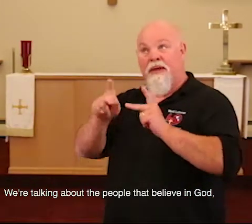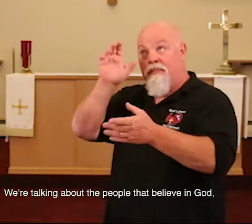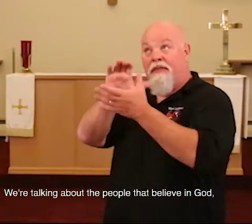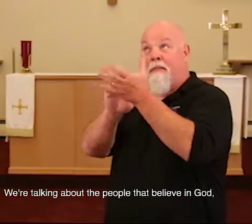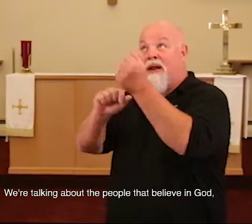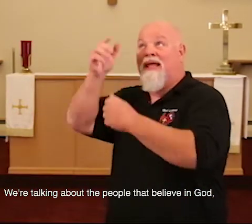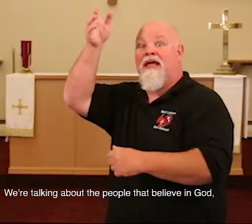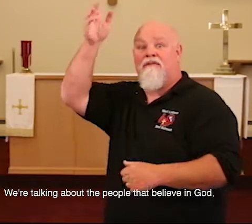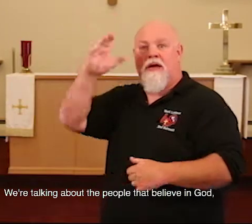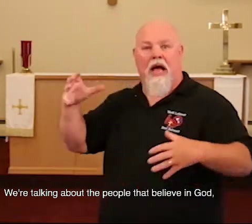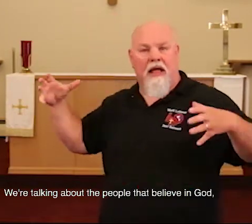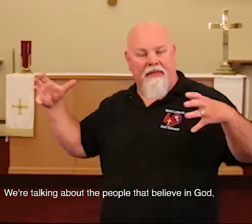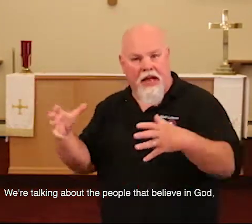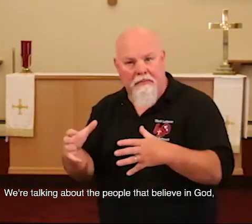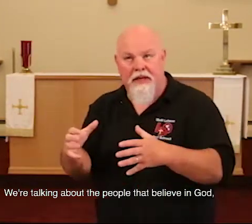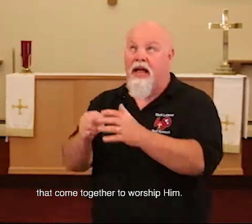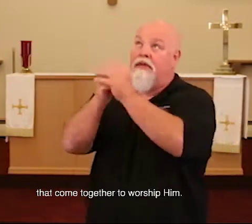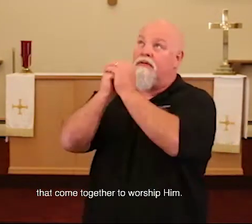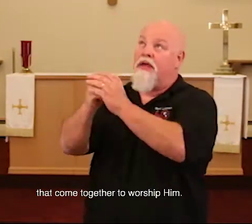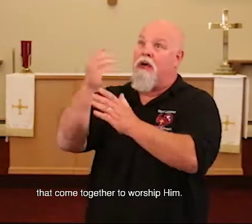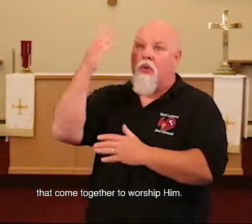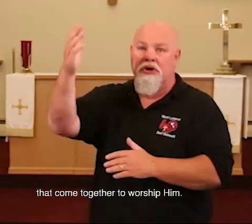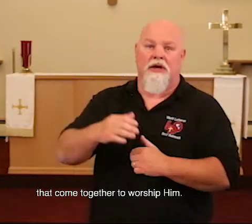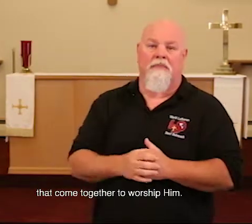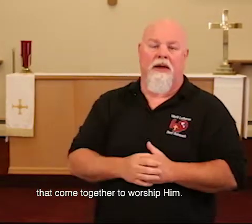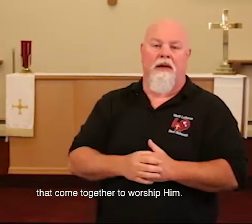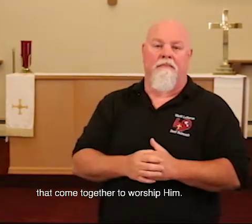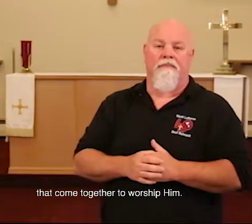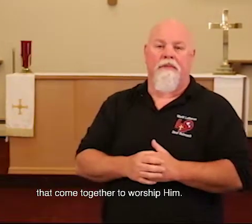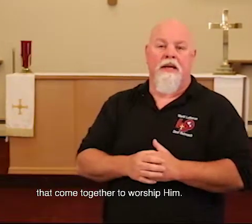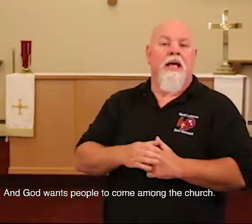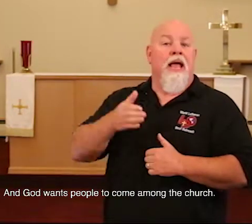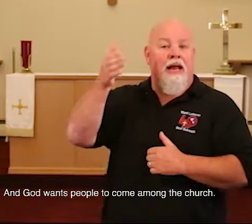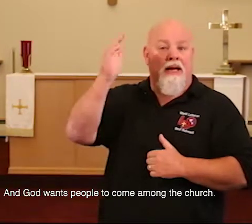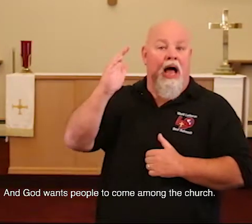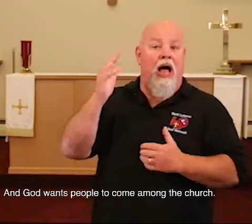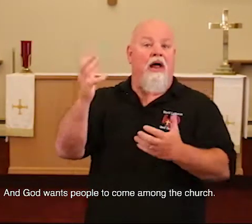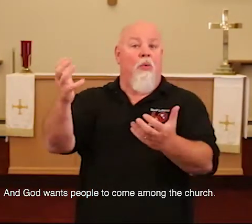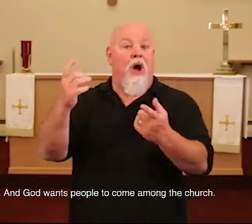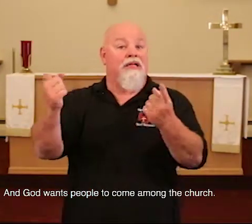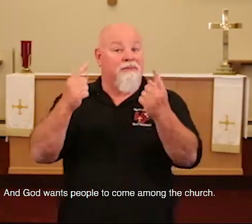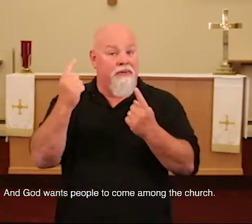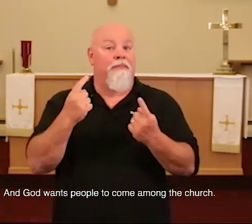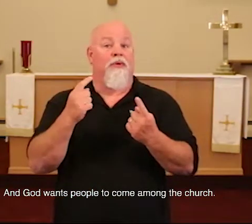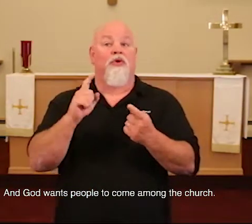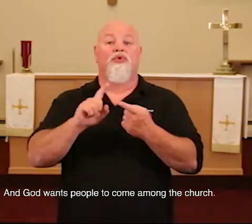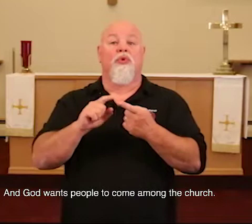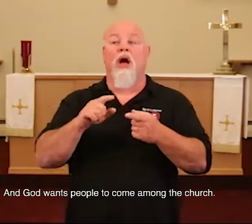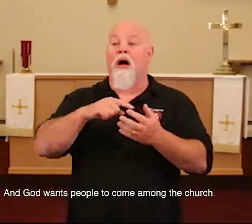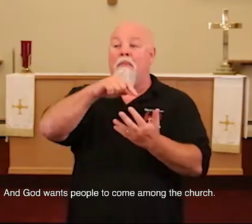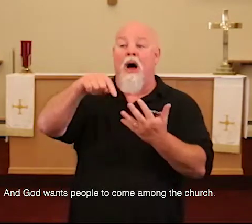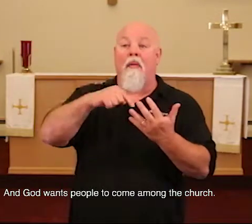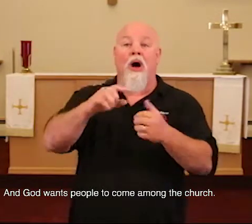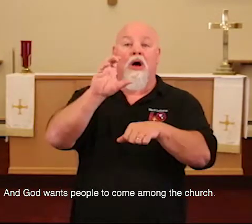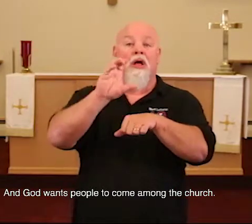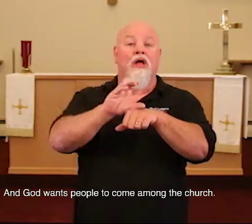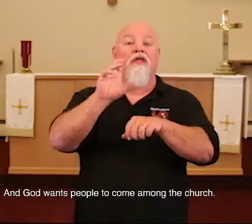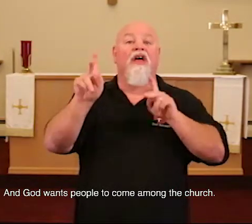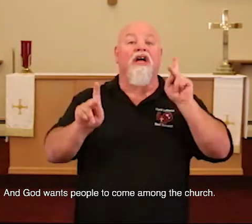people that believe in God, that come together, that worship him. And God wants people to come among the